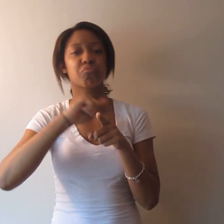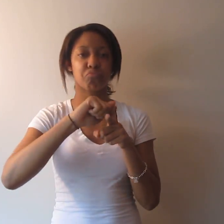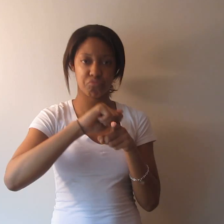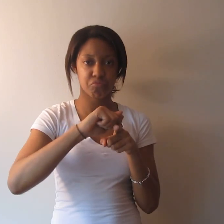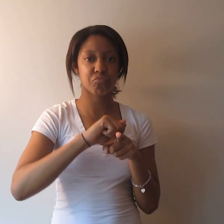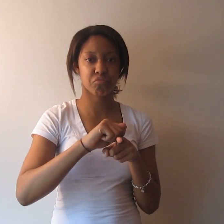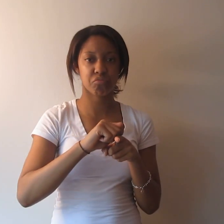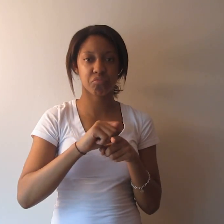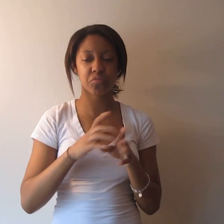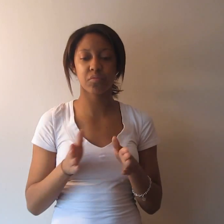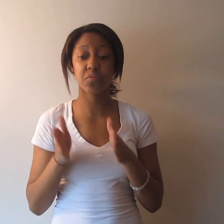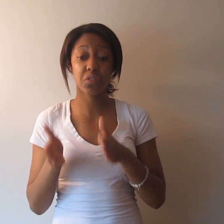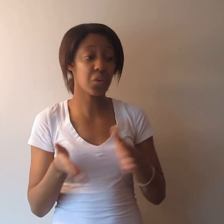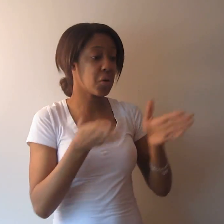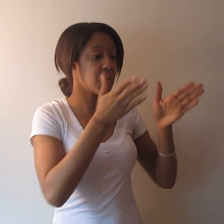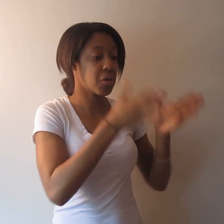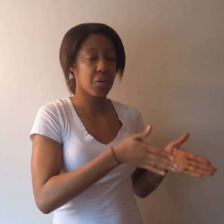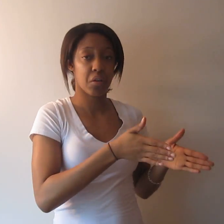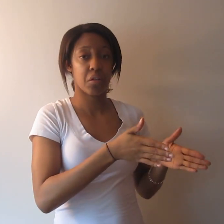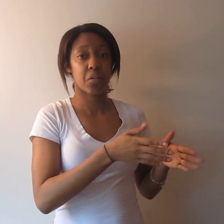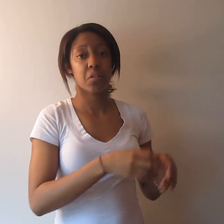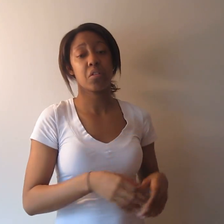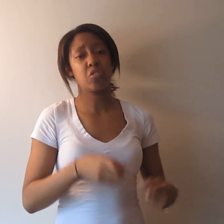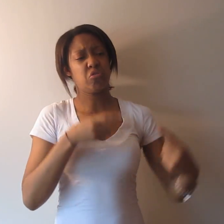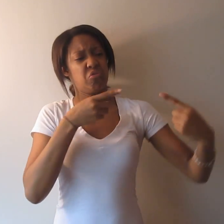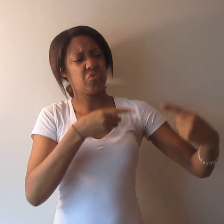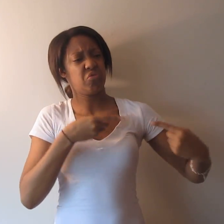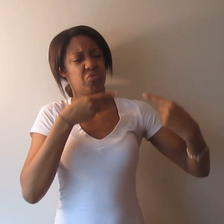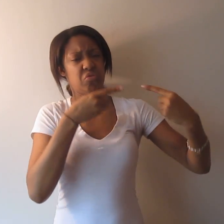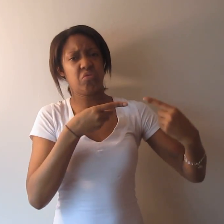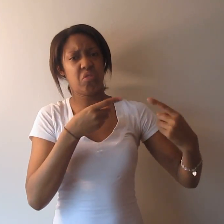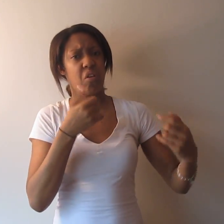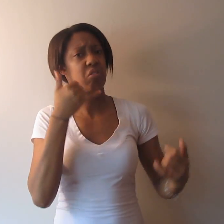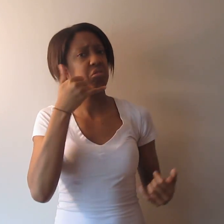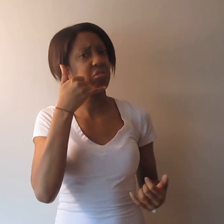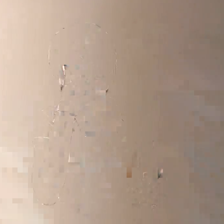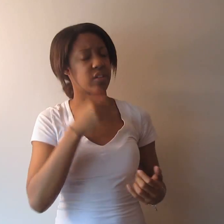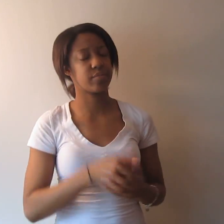Difficulty using a telephone. The telephone is an obvious barrier for a deaf employee.